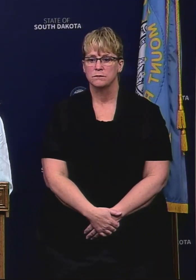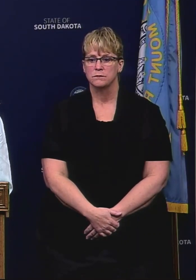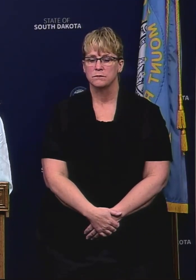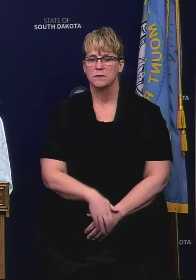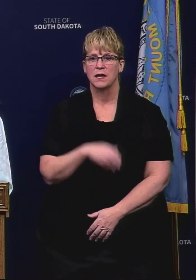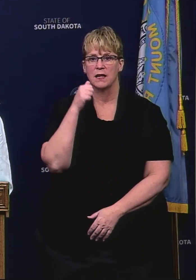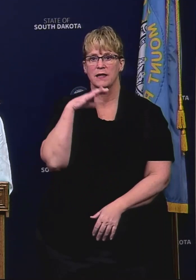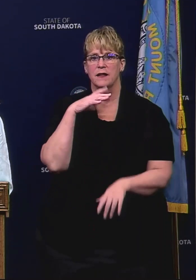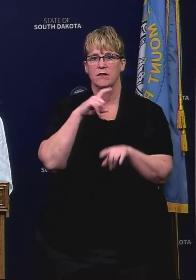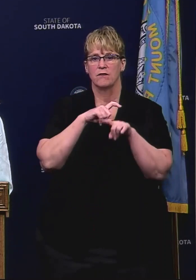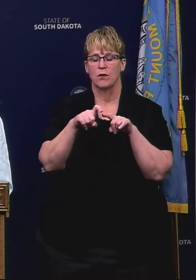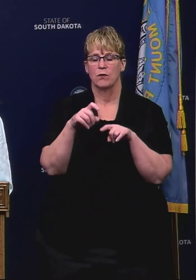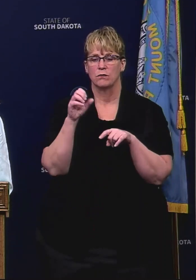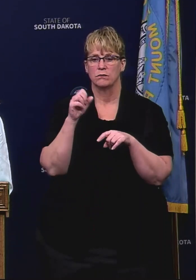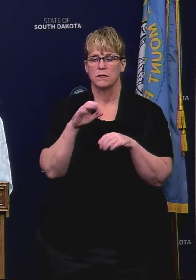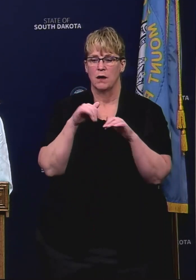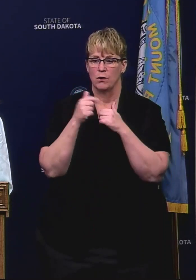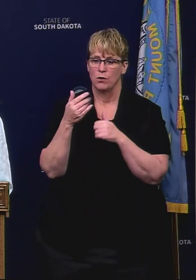are you? Good.